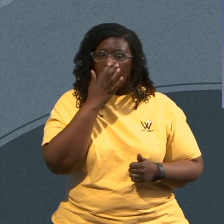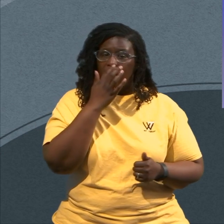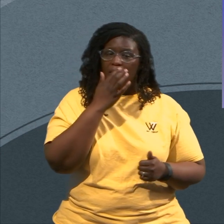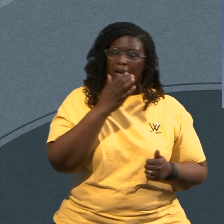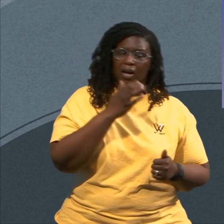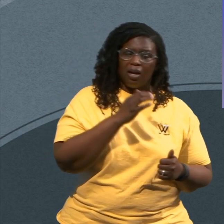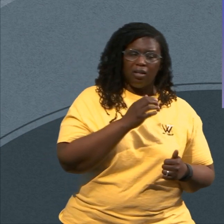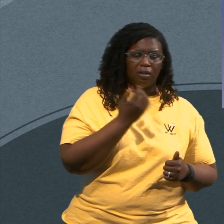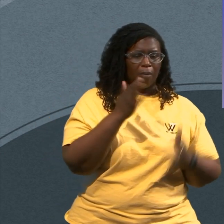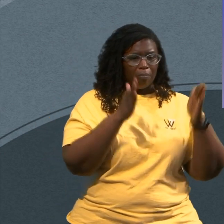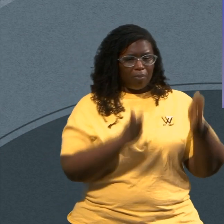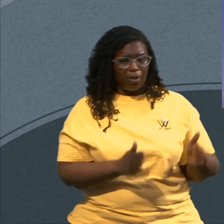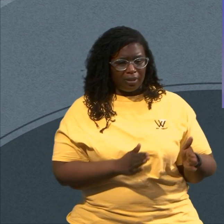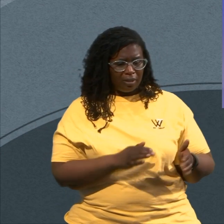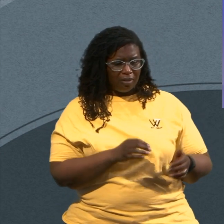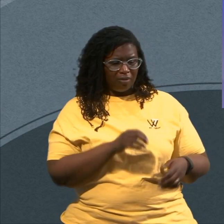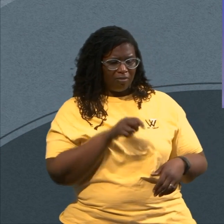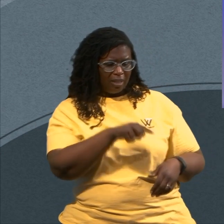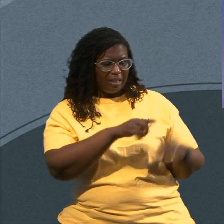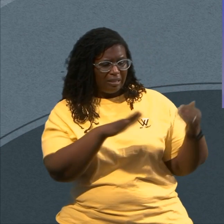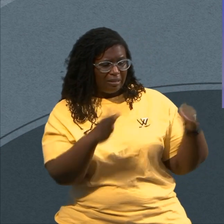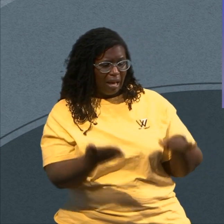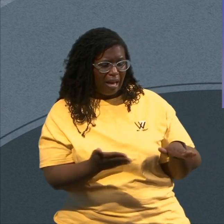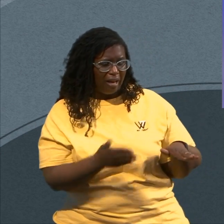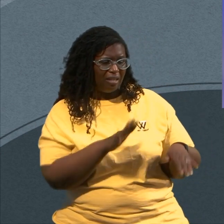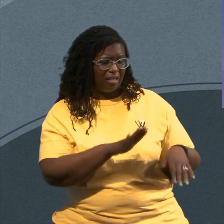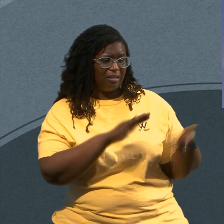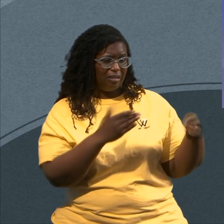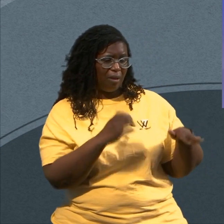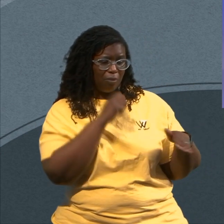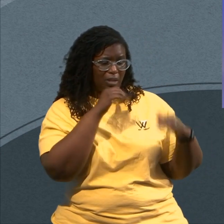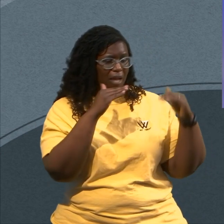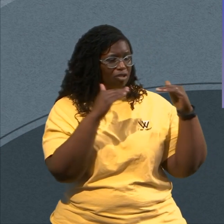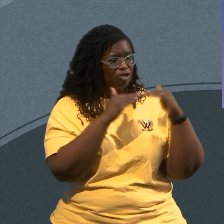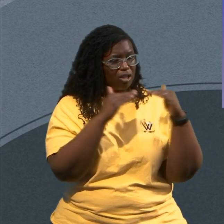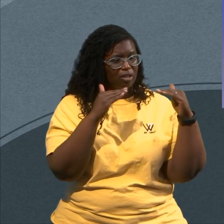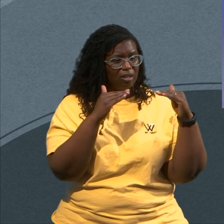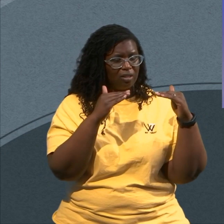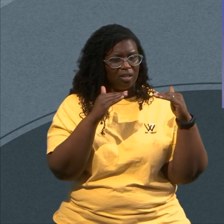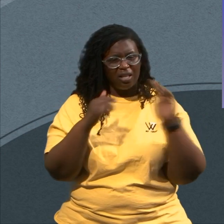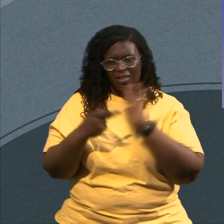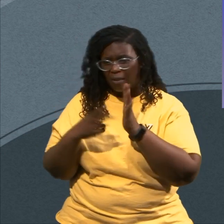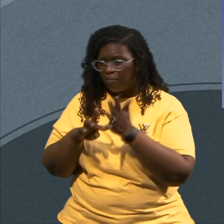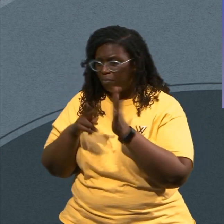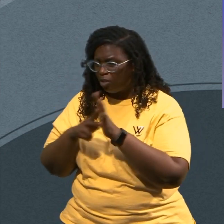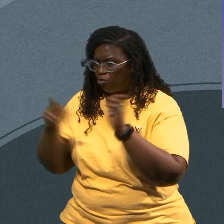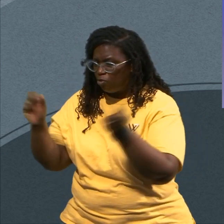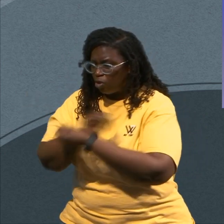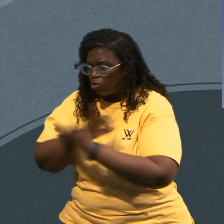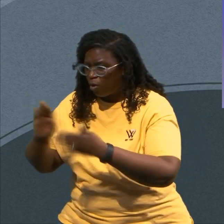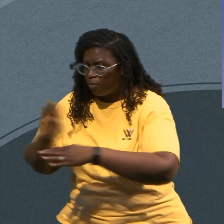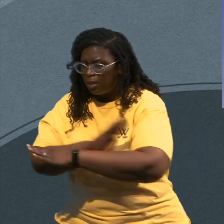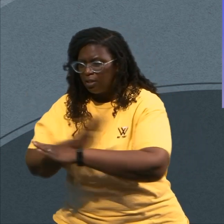Matter of Fact can I Just go a Little bit Deeper Where I'm Probably Get ran Off the Internet I think You need A protest Permit